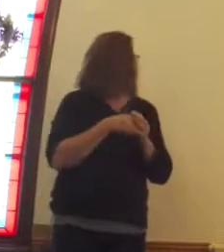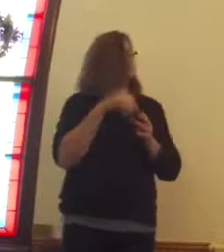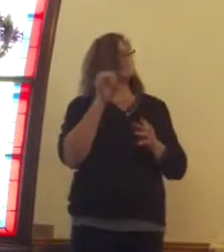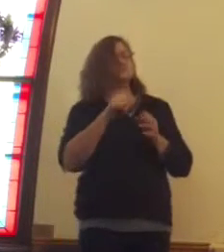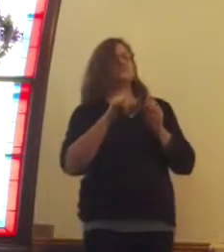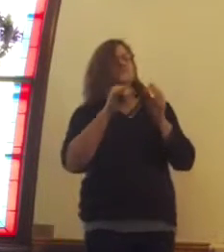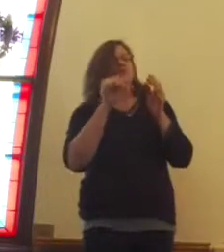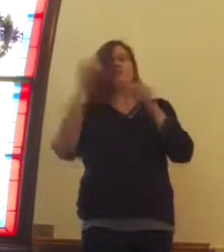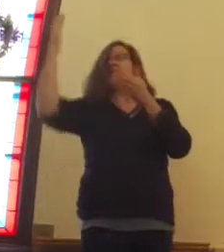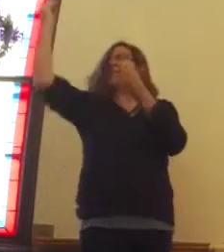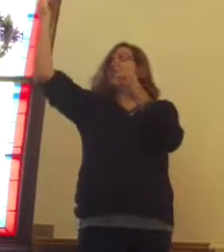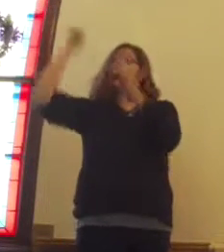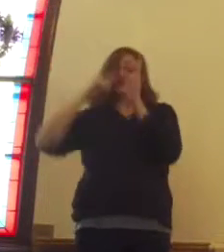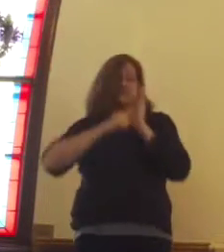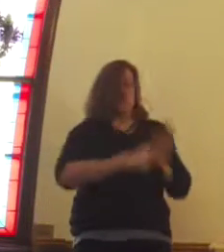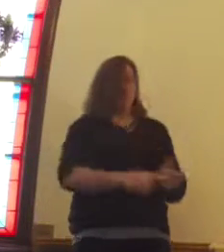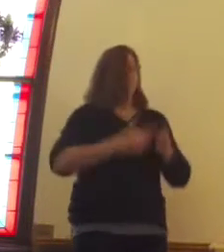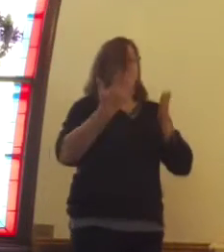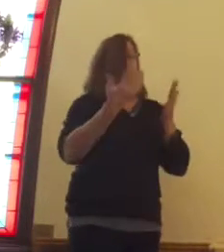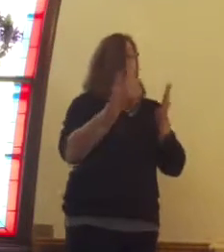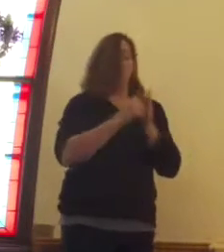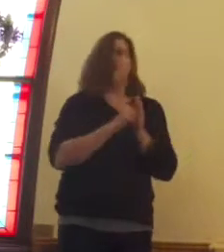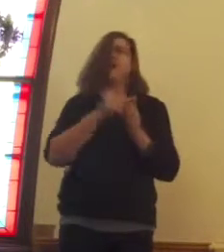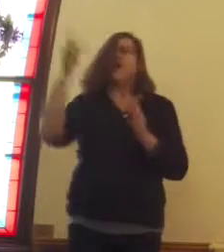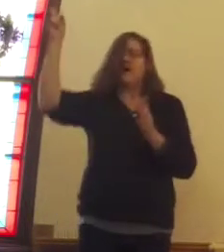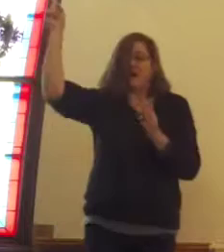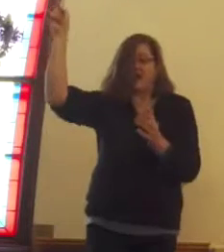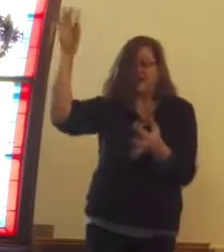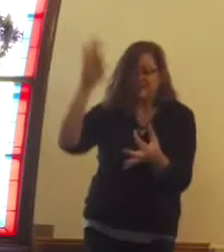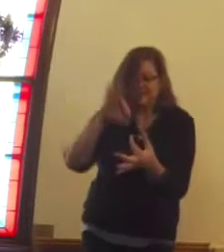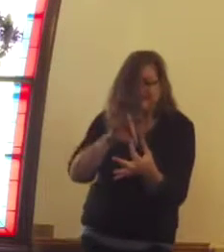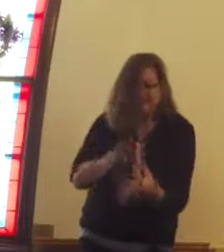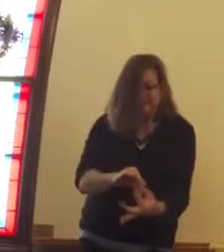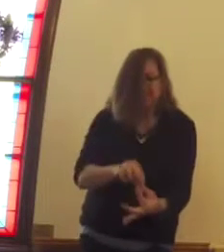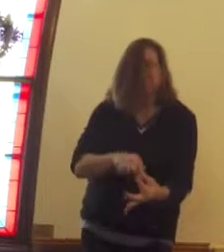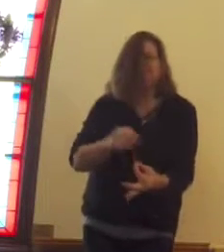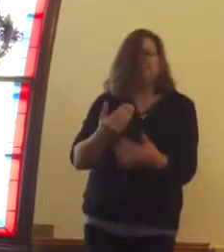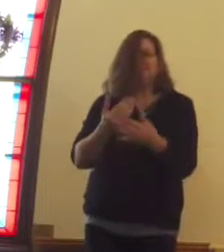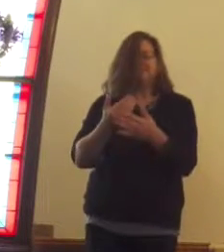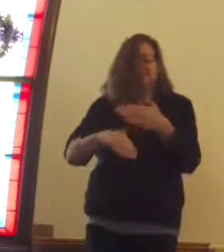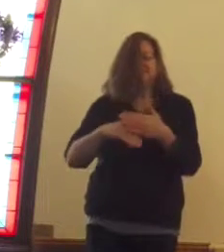sign is offered through this new child that is about to be born to Mary and Joseph.